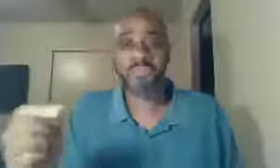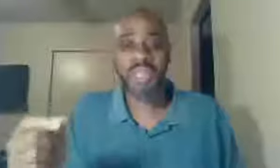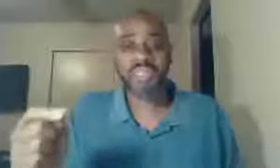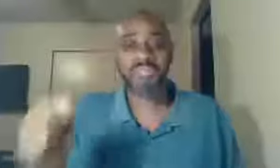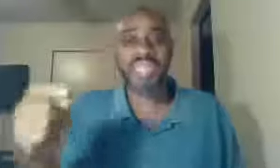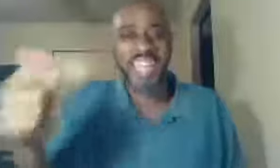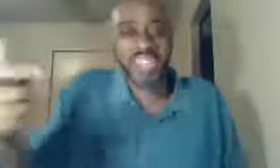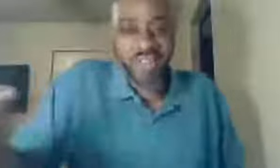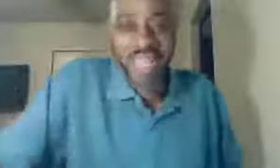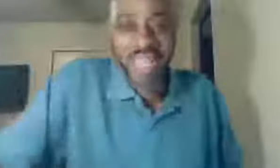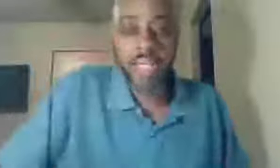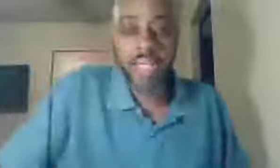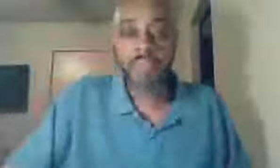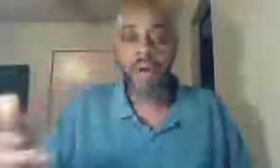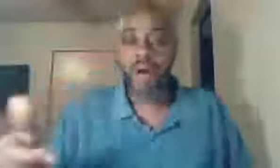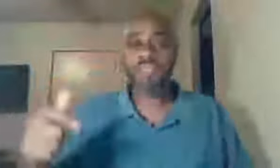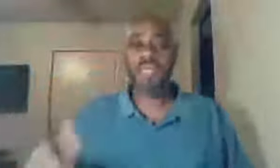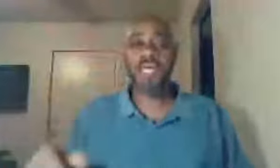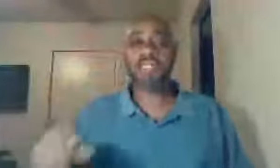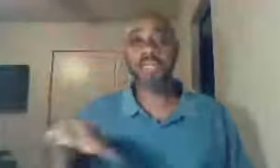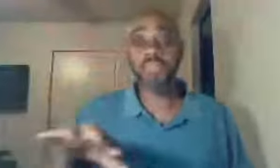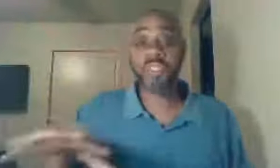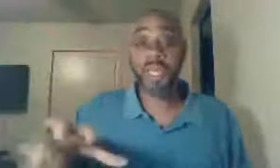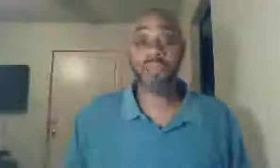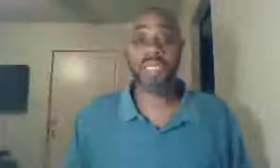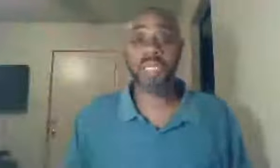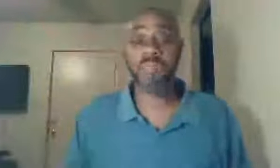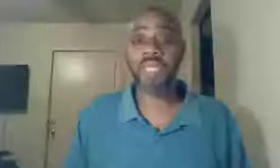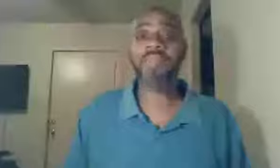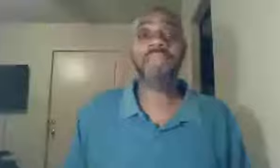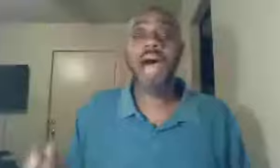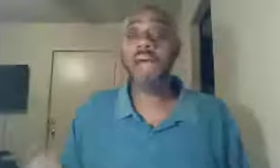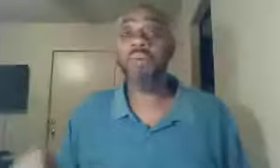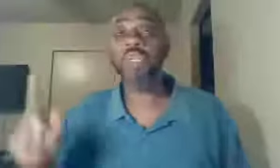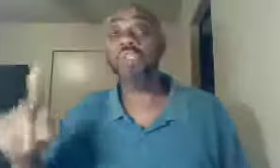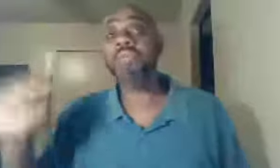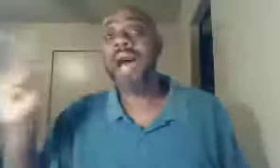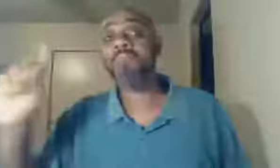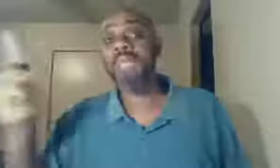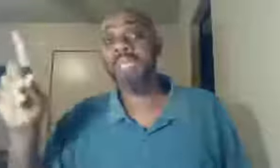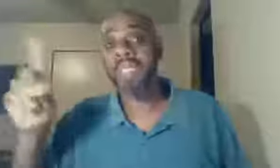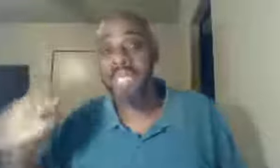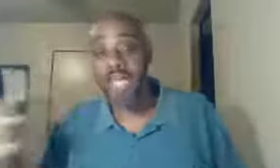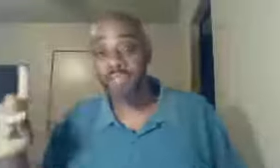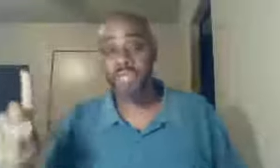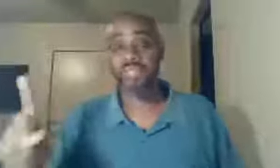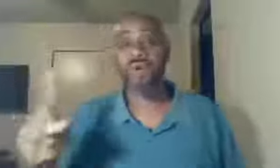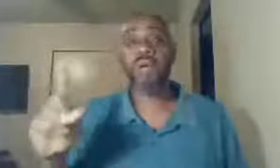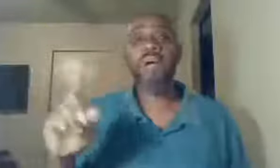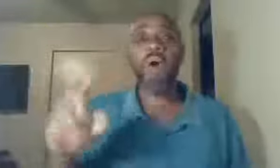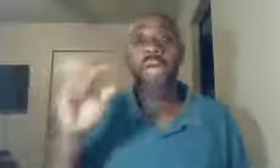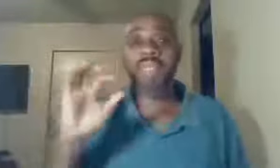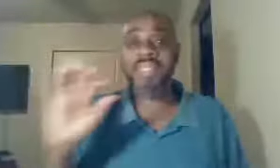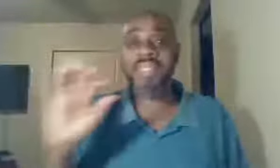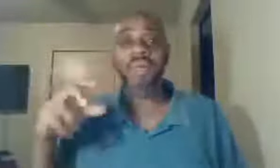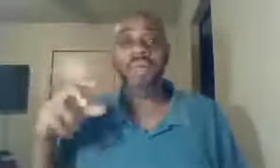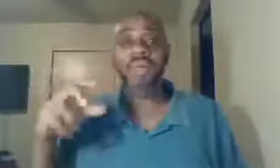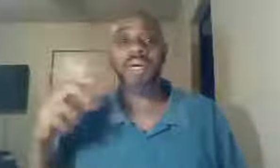space of ignorance, Paul says, in respects to the enemy, I would you not be, ignorant, or a novice, or